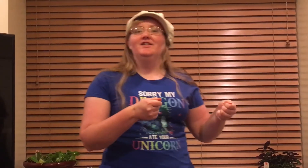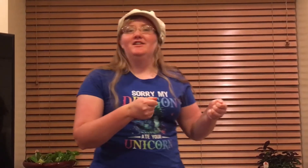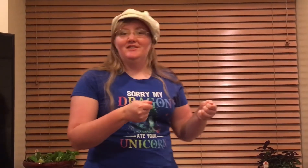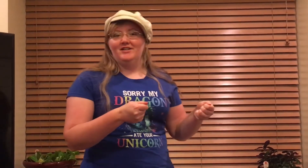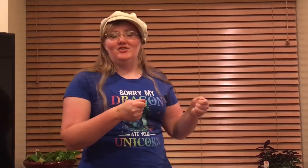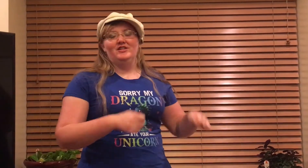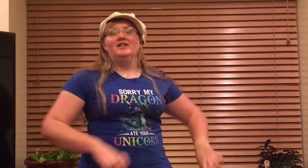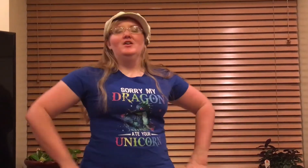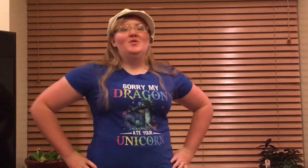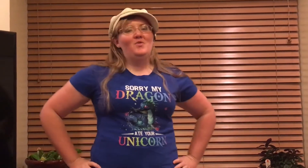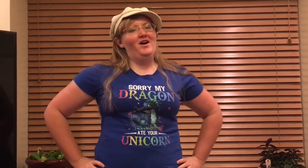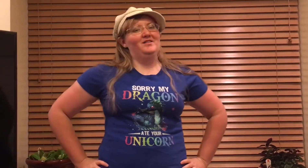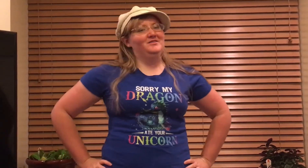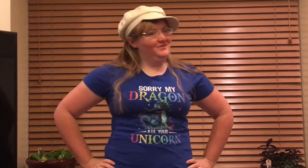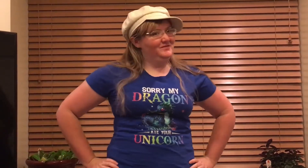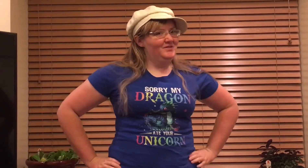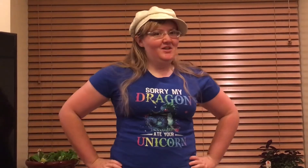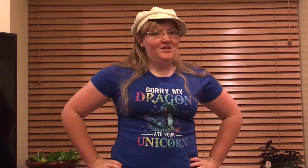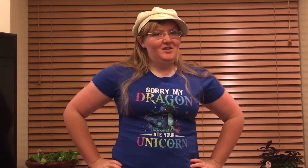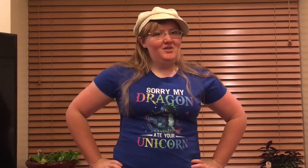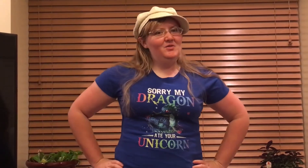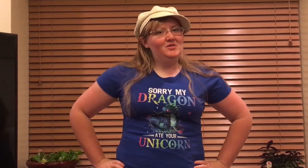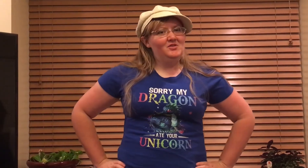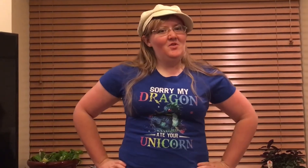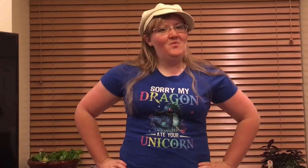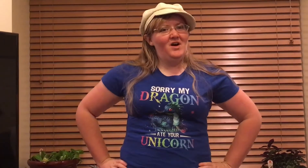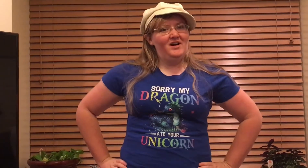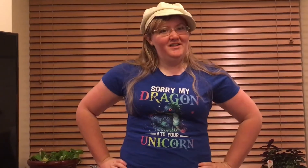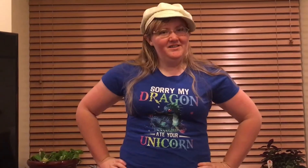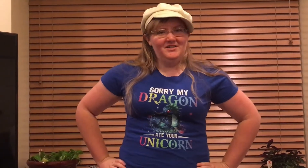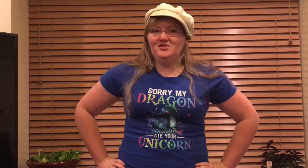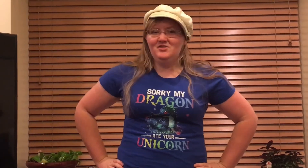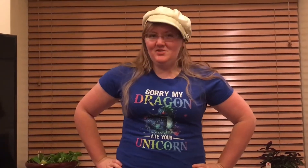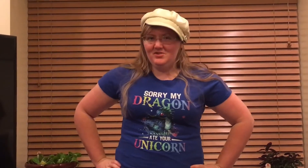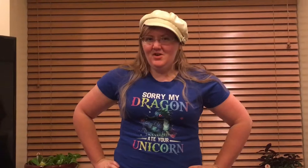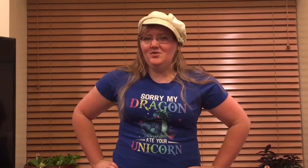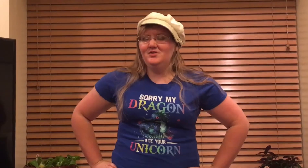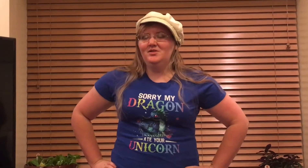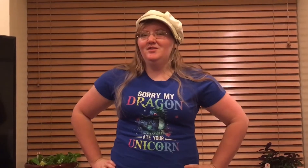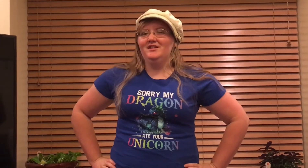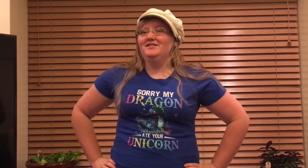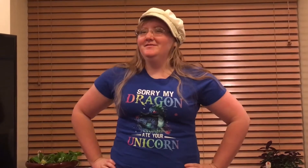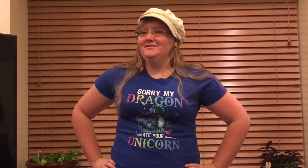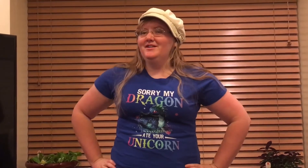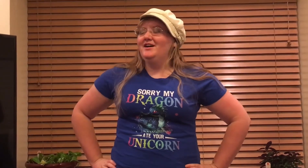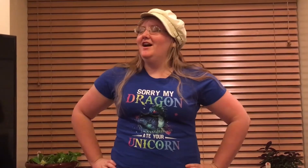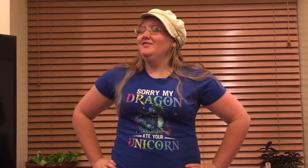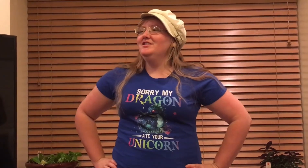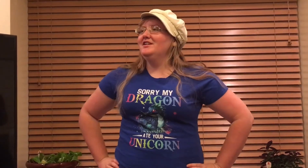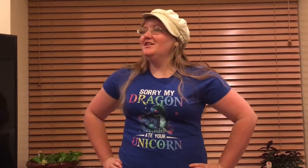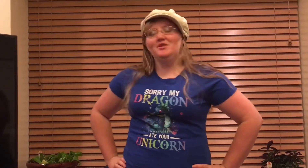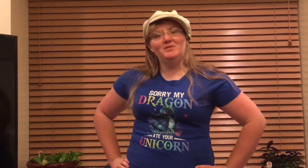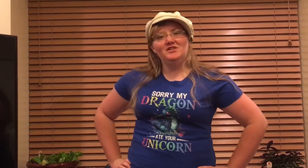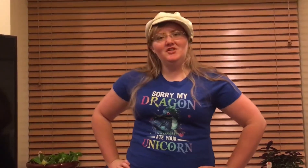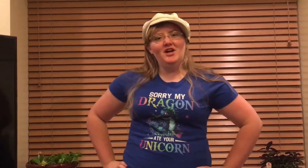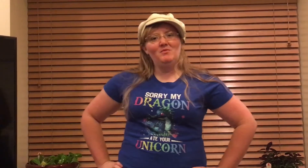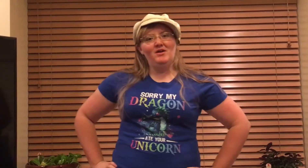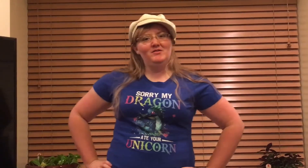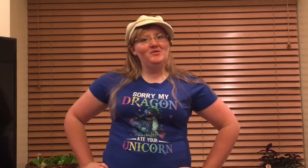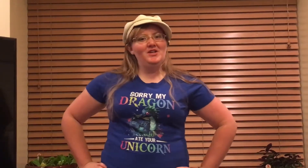said she. Well, you're so wise and so good-looking. I've decided the position I want you to